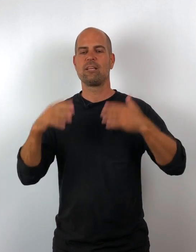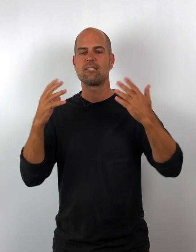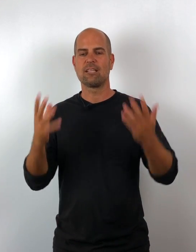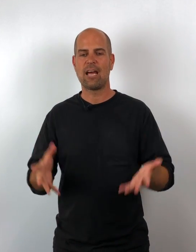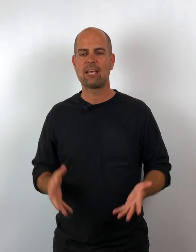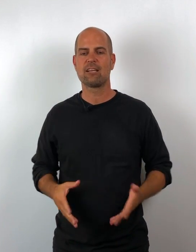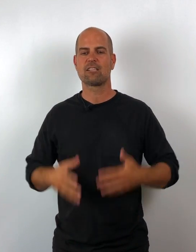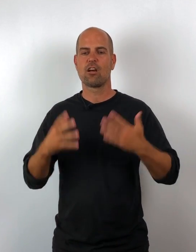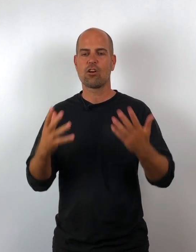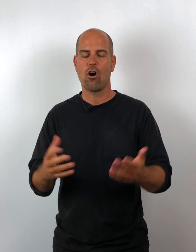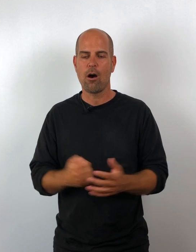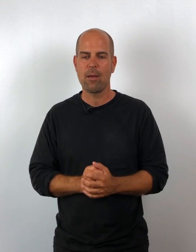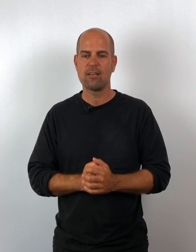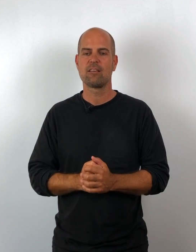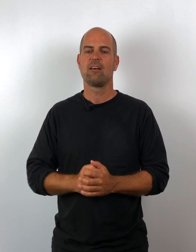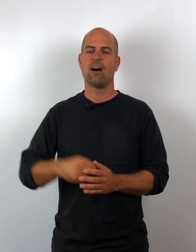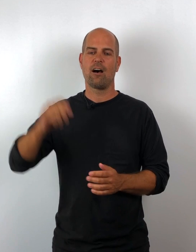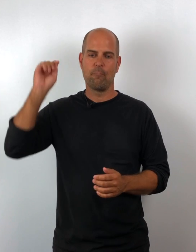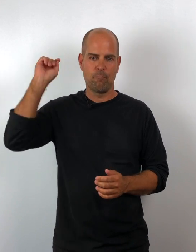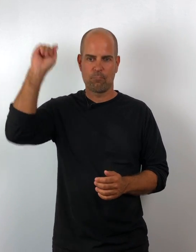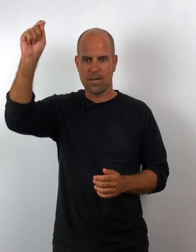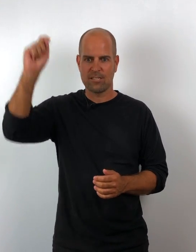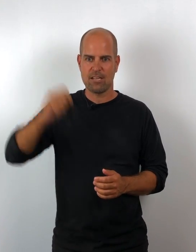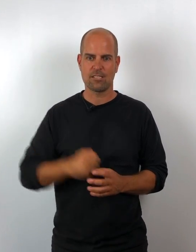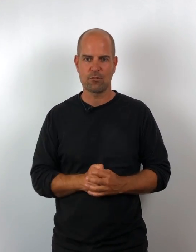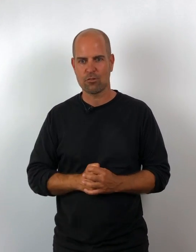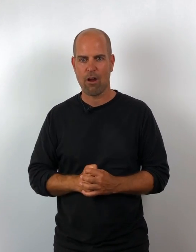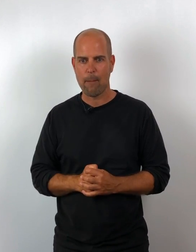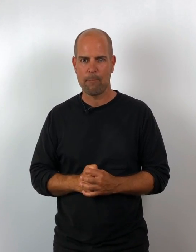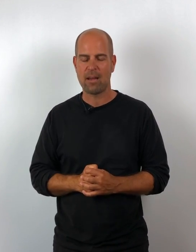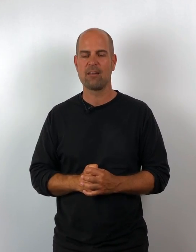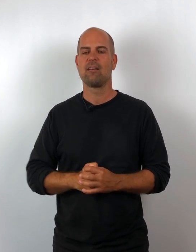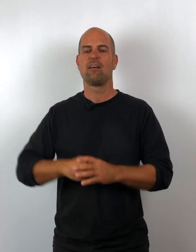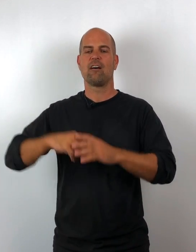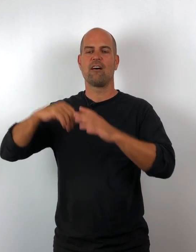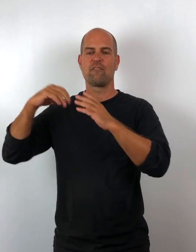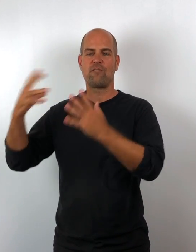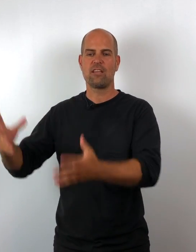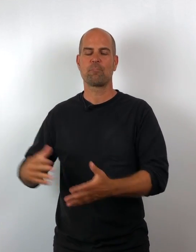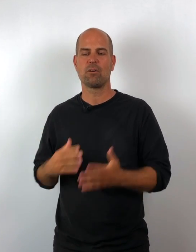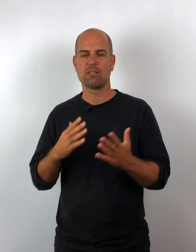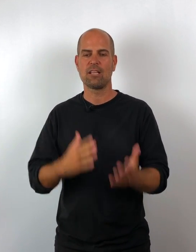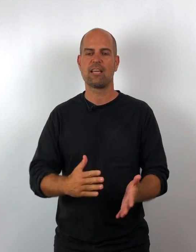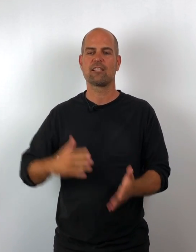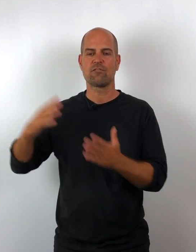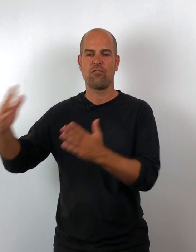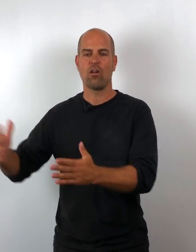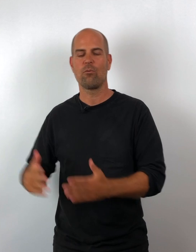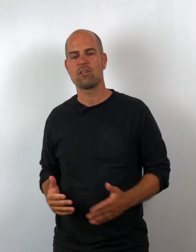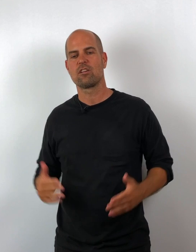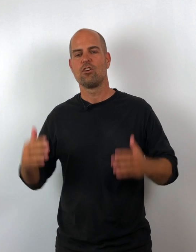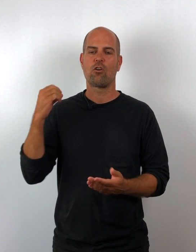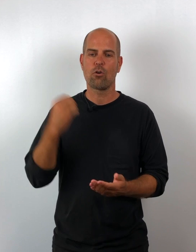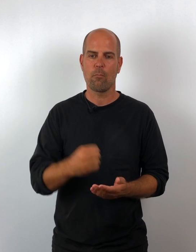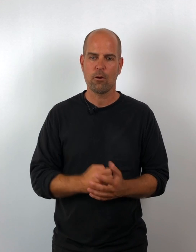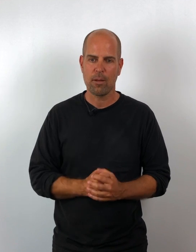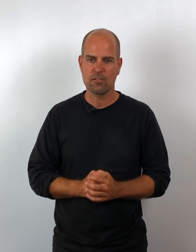please like us, comment, press that subscribe button on Facebook, like us, follow us. Go to markbentz